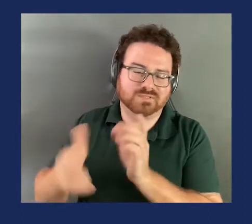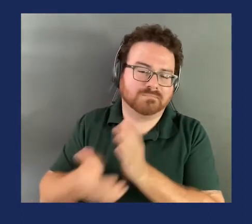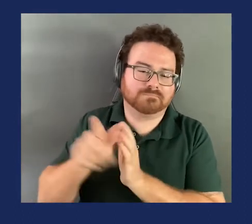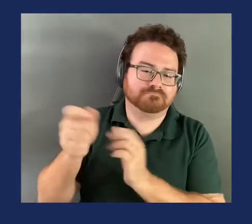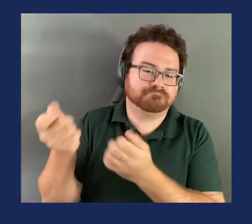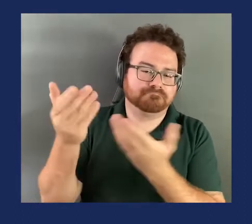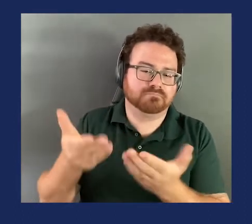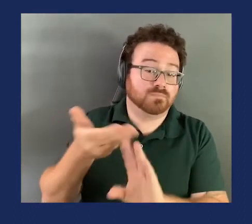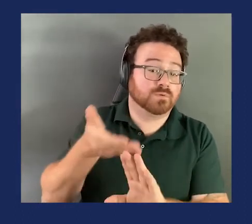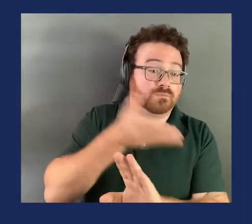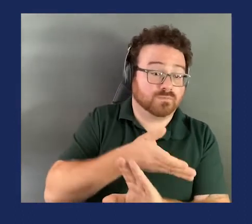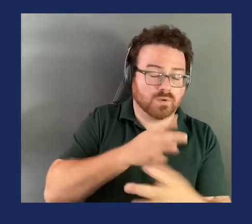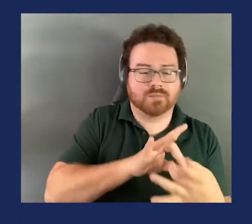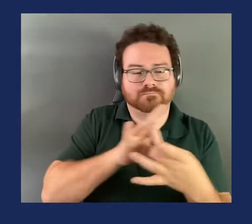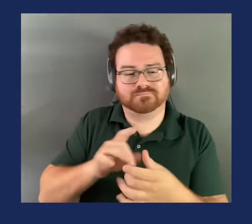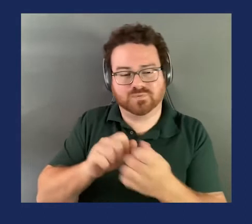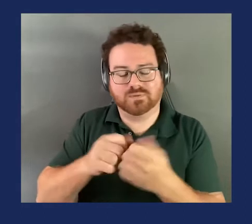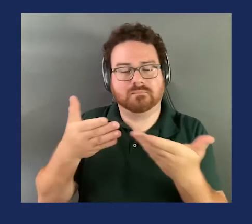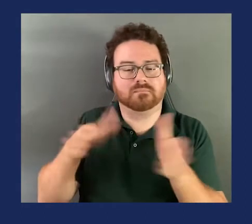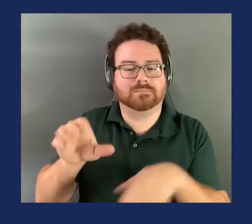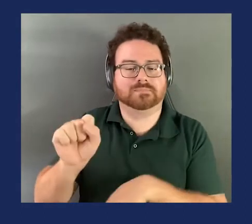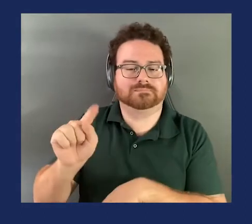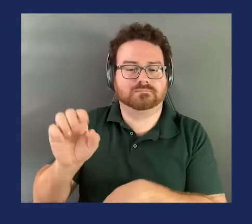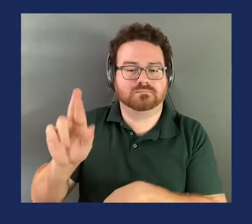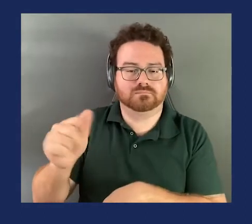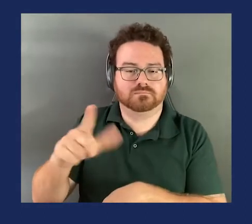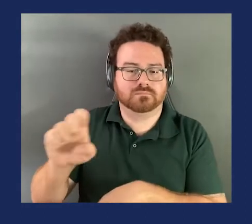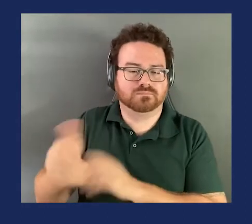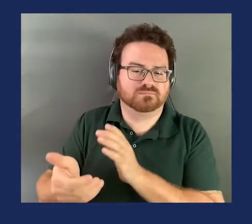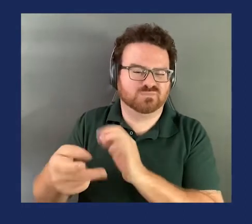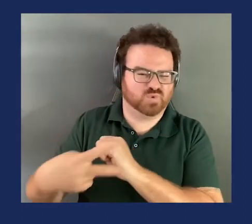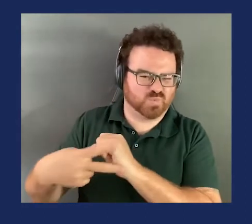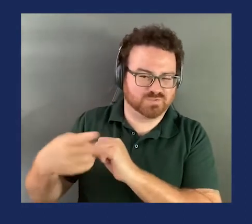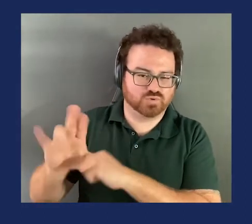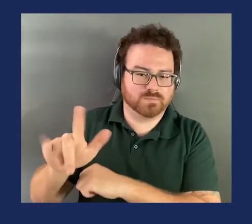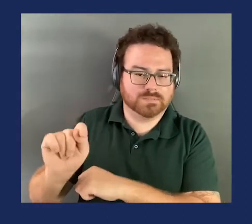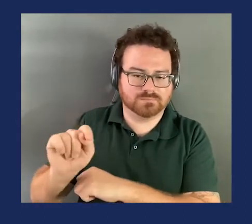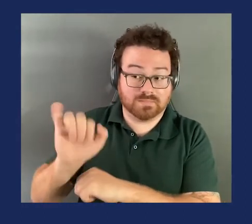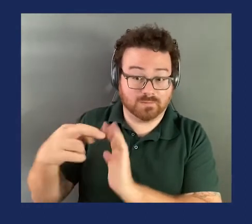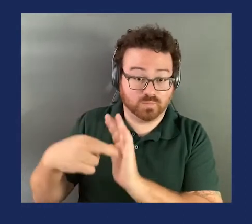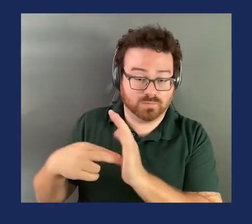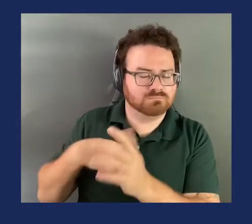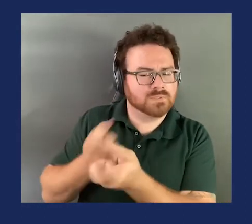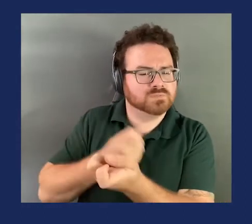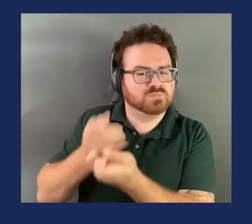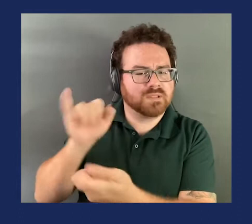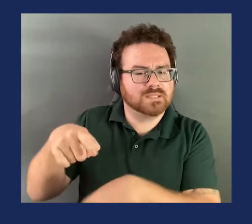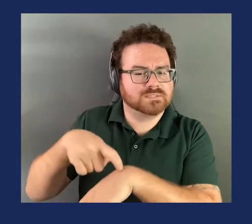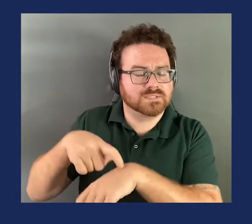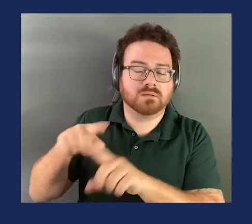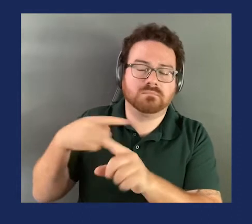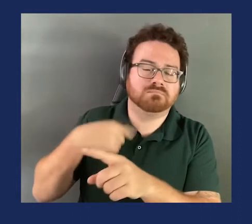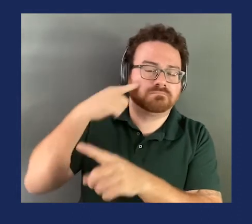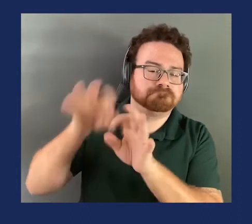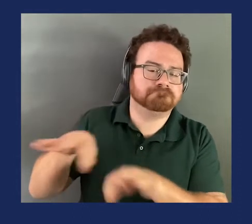context of global storage rule, and I support it at that point in time. And I think it's right to question how